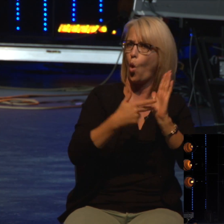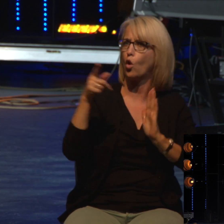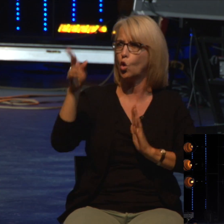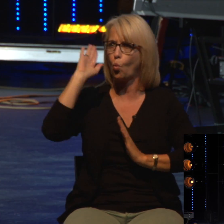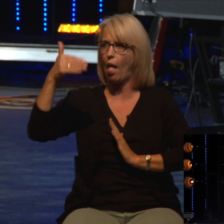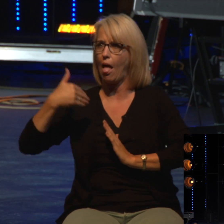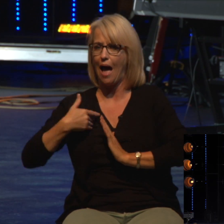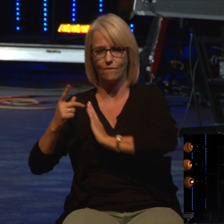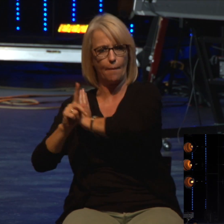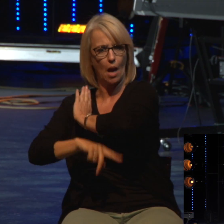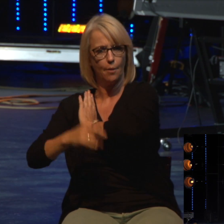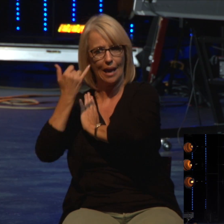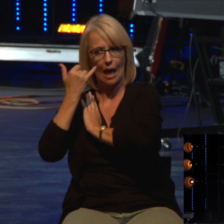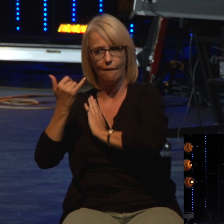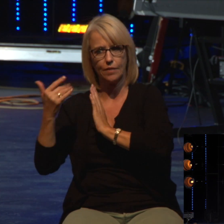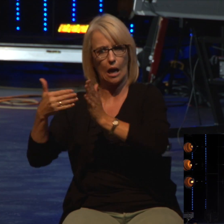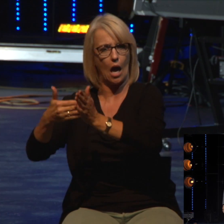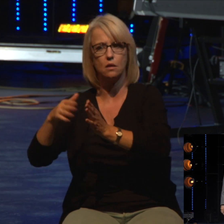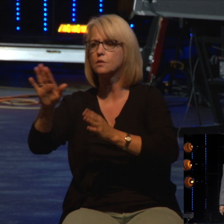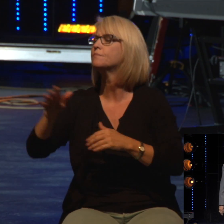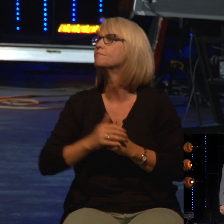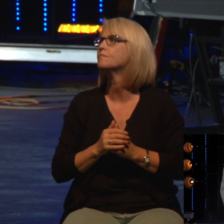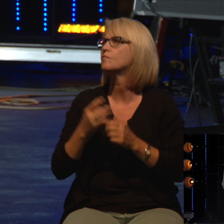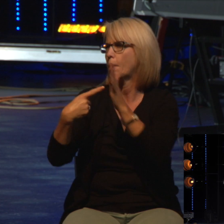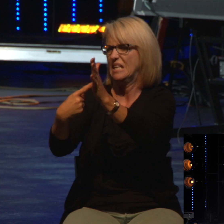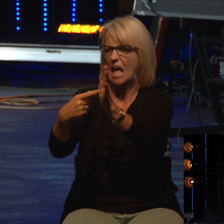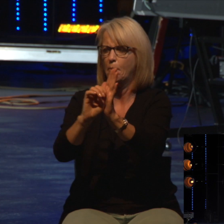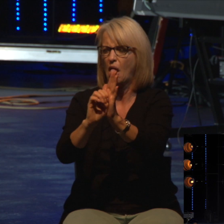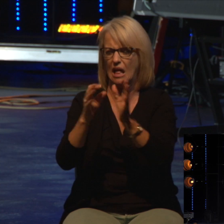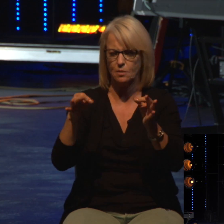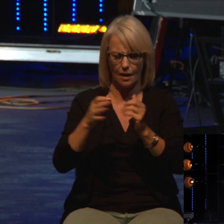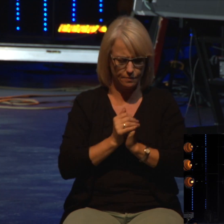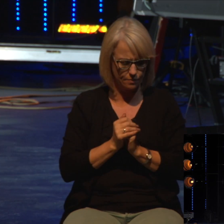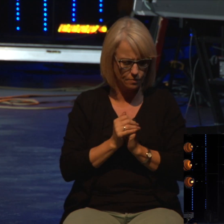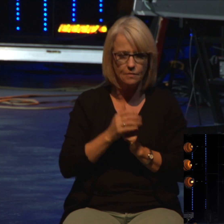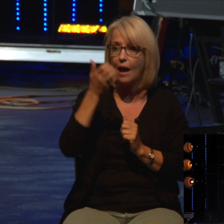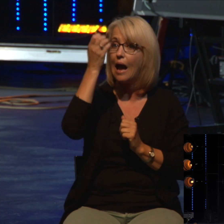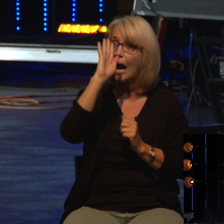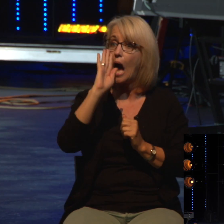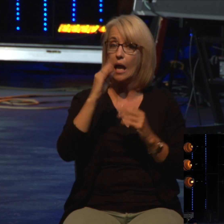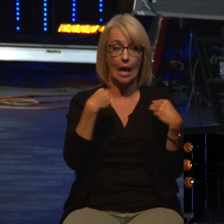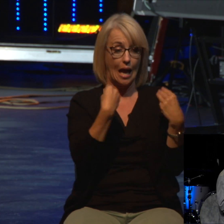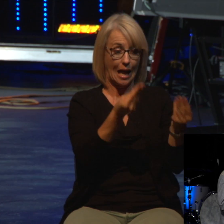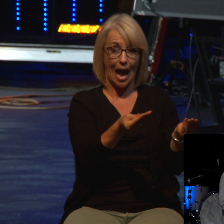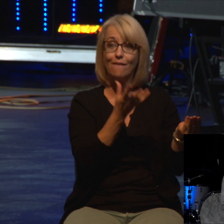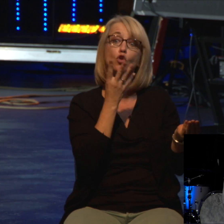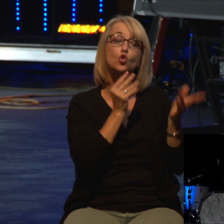Israel was in their wilderness journey toward the promised land. God gave them the tabernacle, a place of worship.